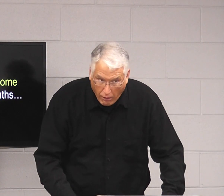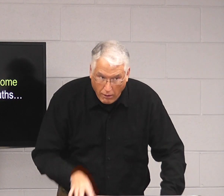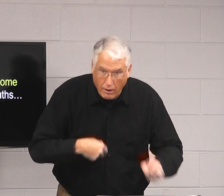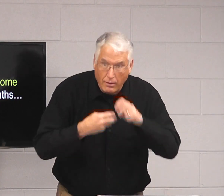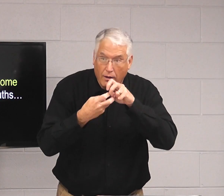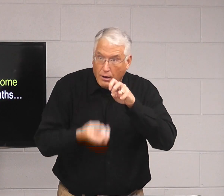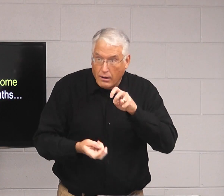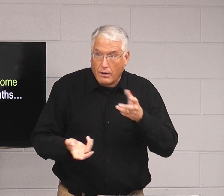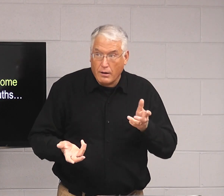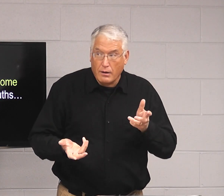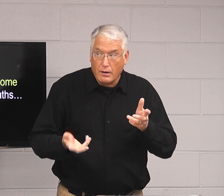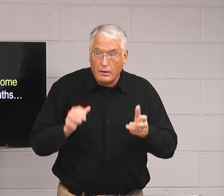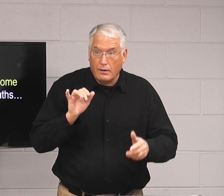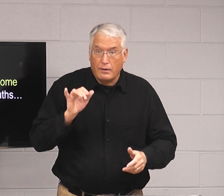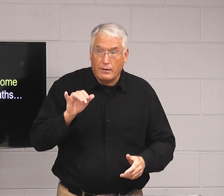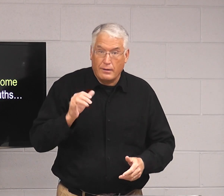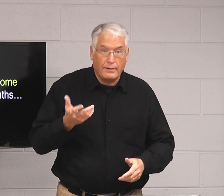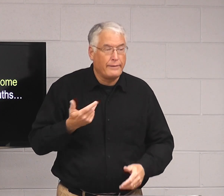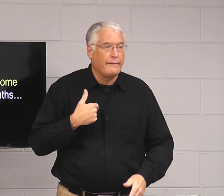So I showed another person. was like, oh my goodness.